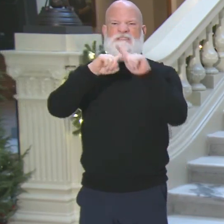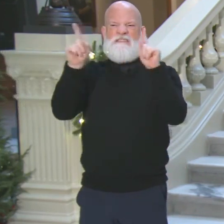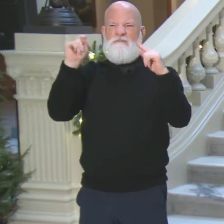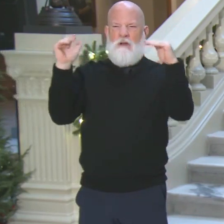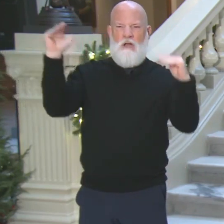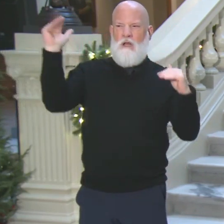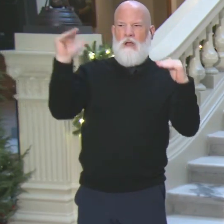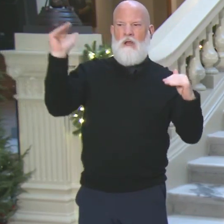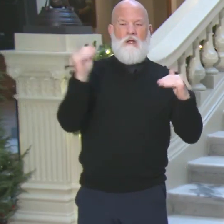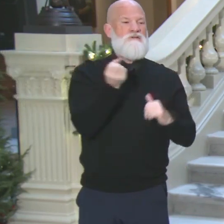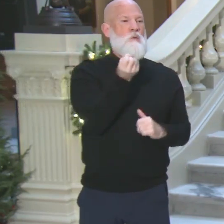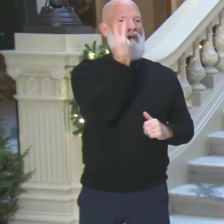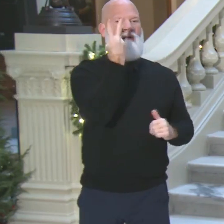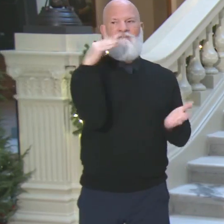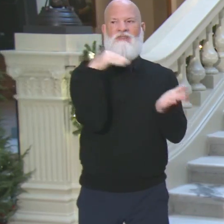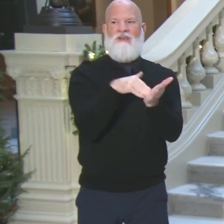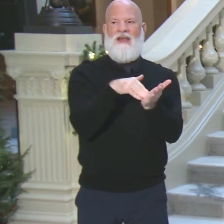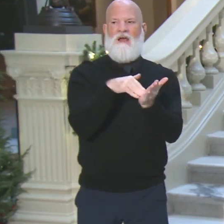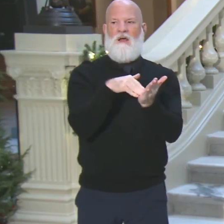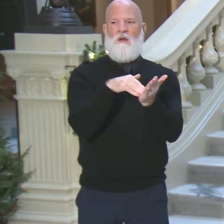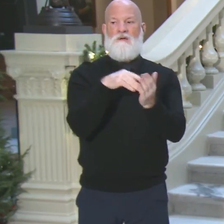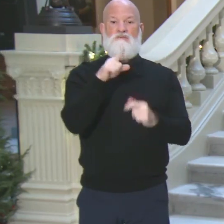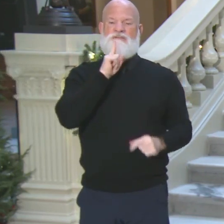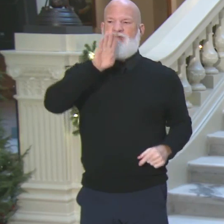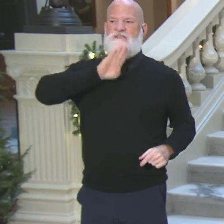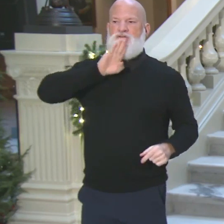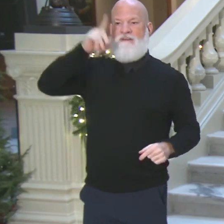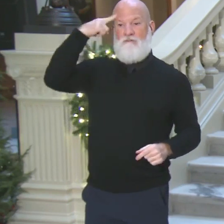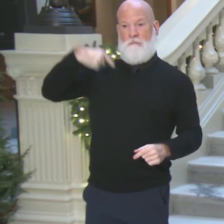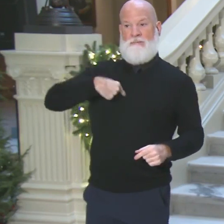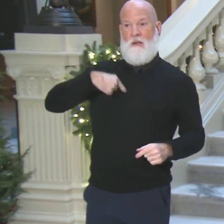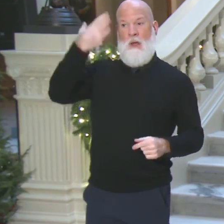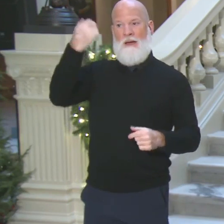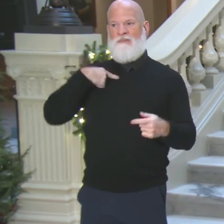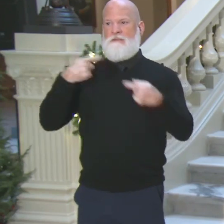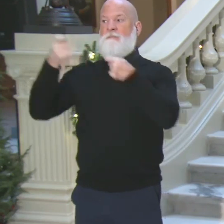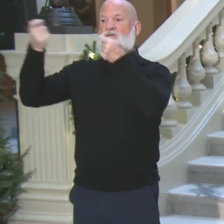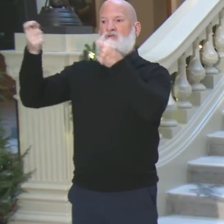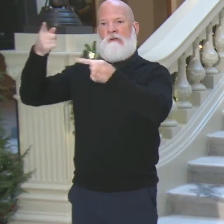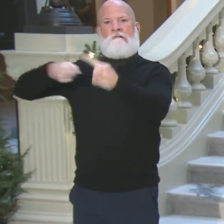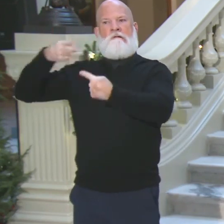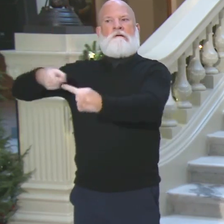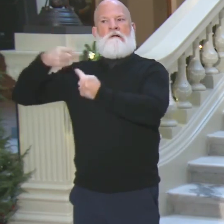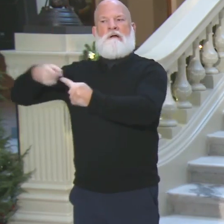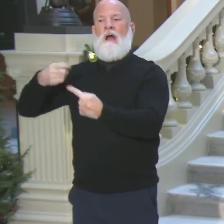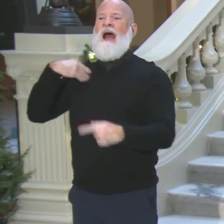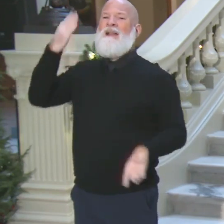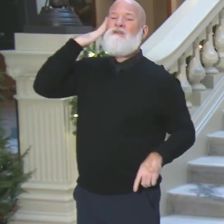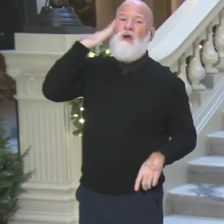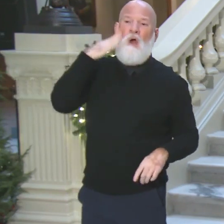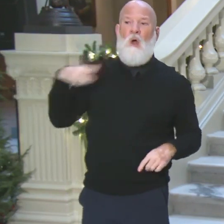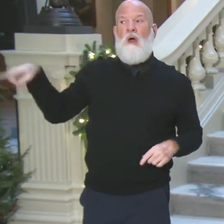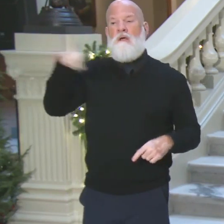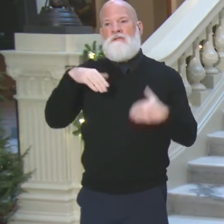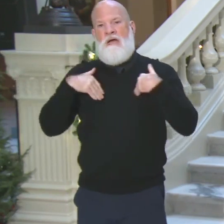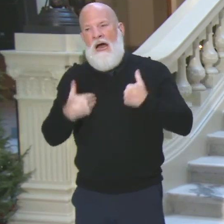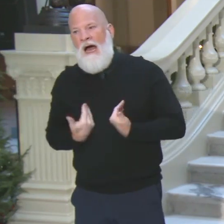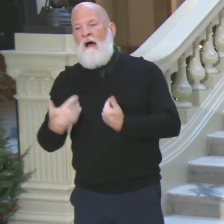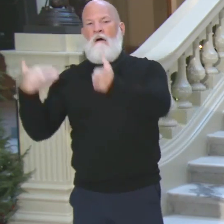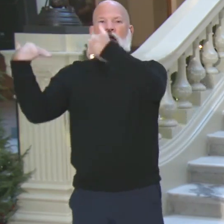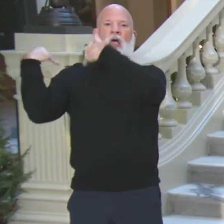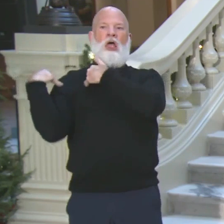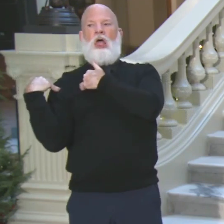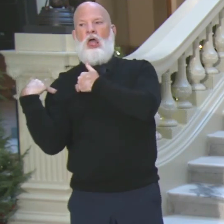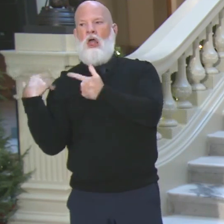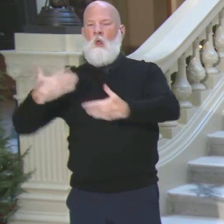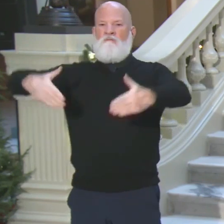coming out of Fulton County. And I know they're tired. I know they're put upon to a degree, but they consistently have